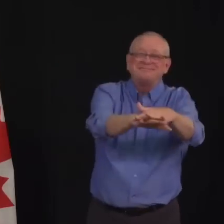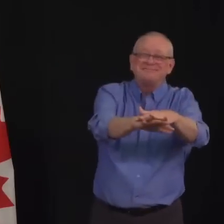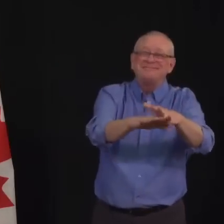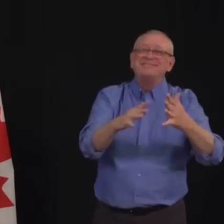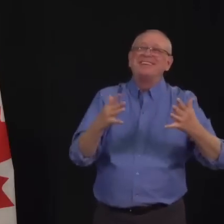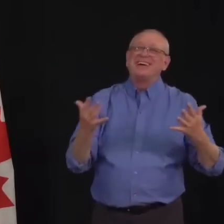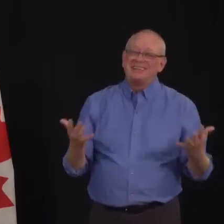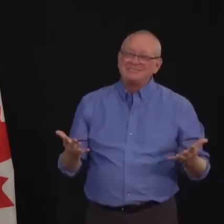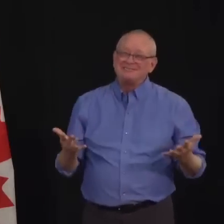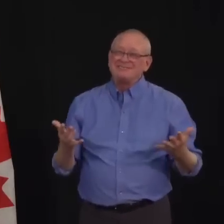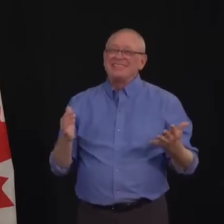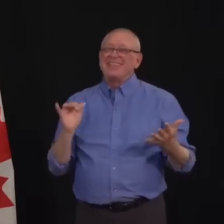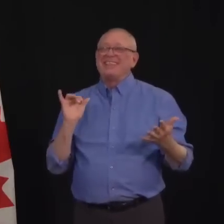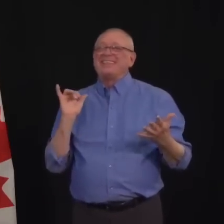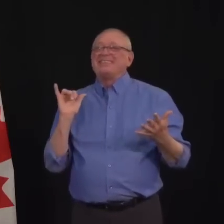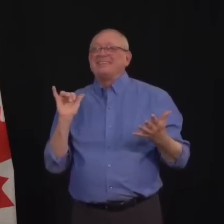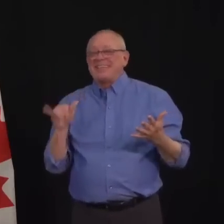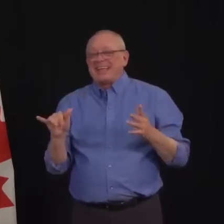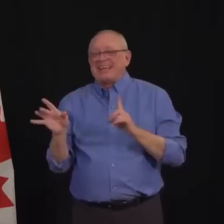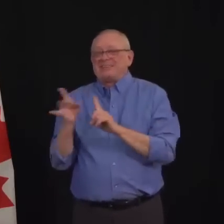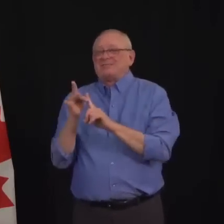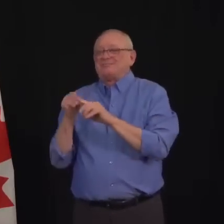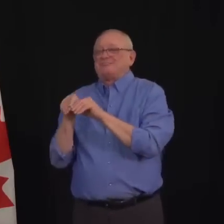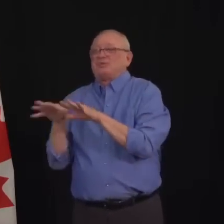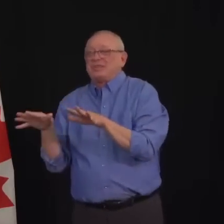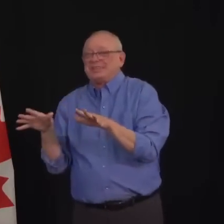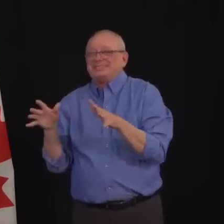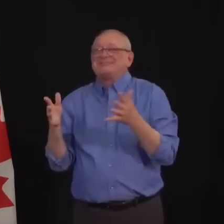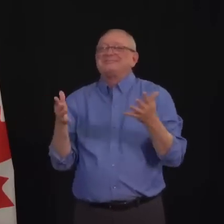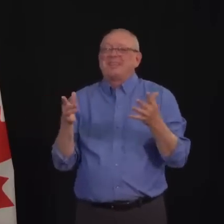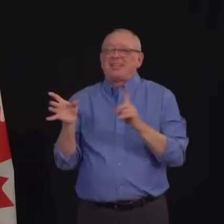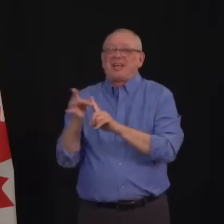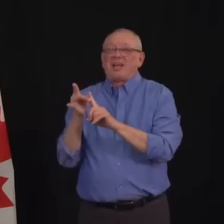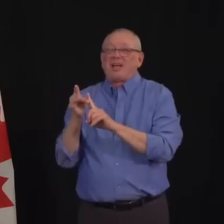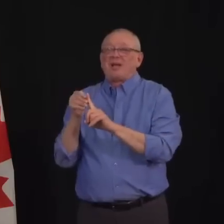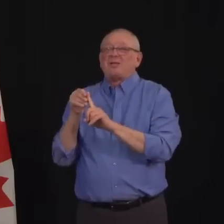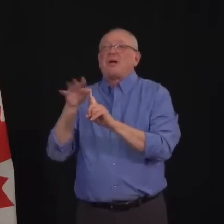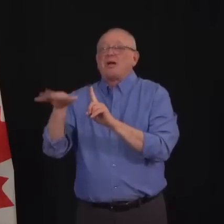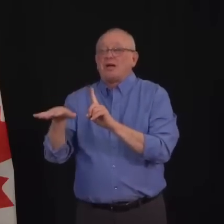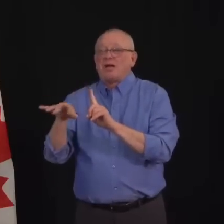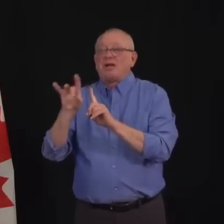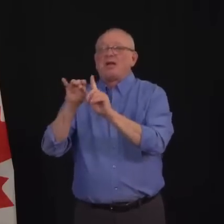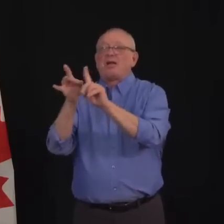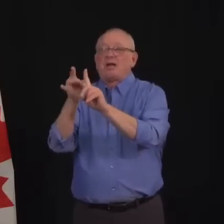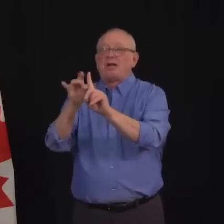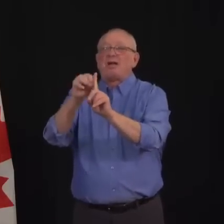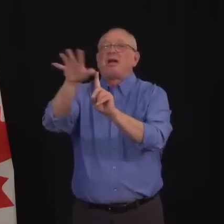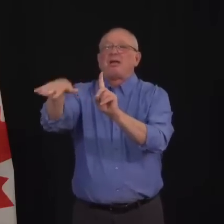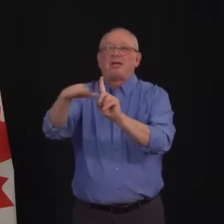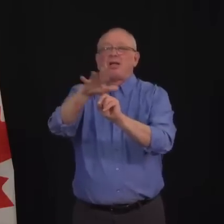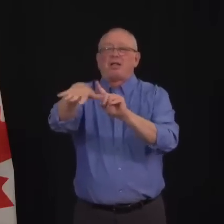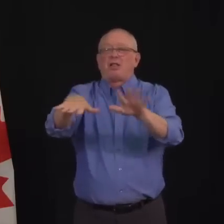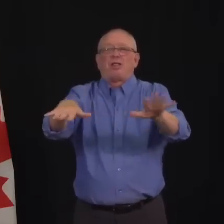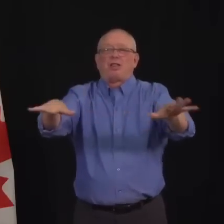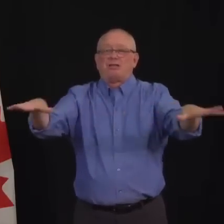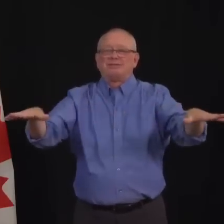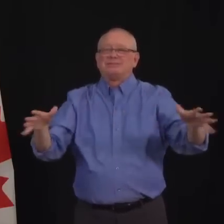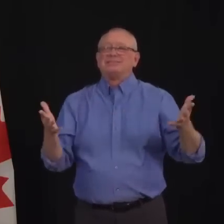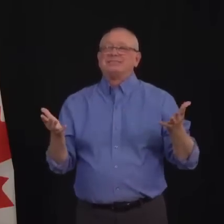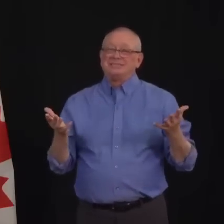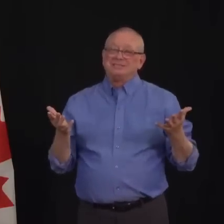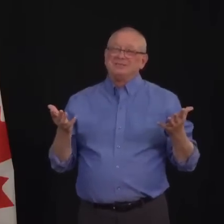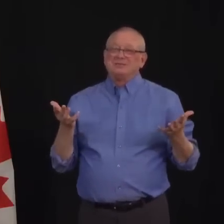there's been secondary and tertiary transmission. So that means that secondary and tertiary meaning that people who were in that gathering